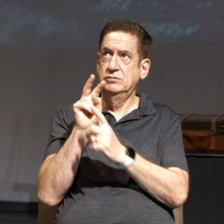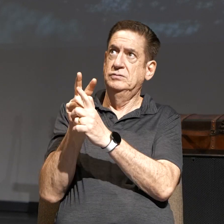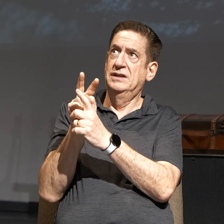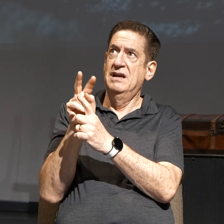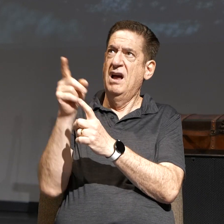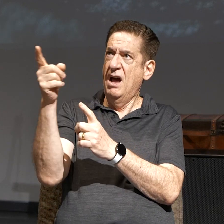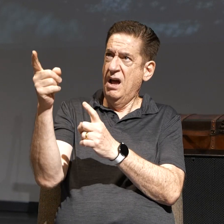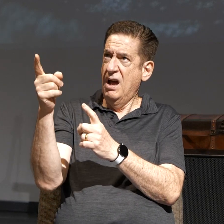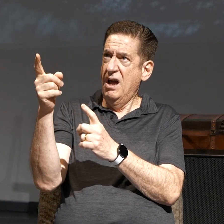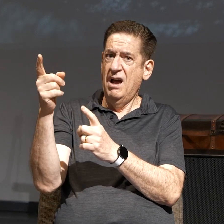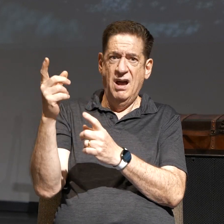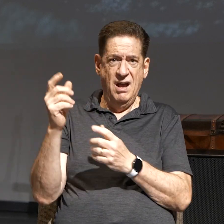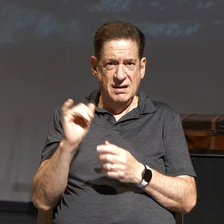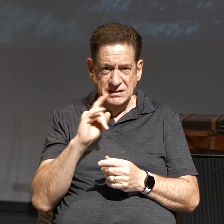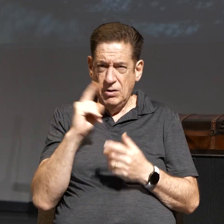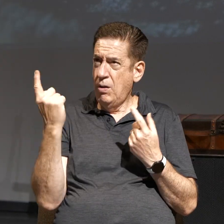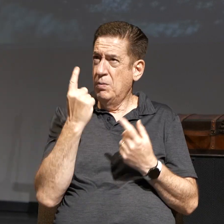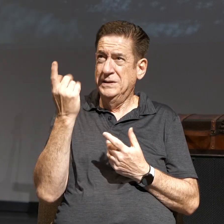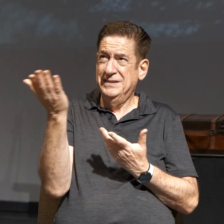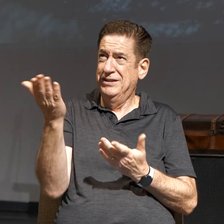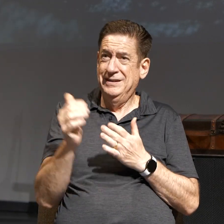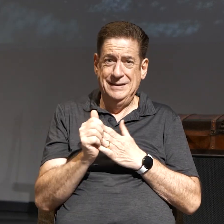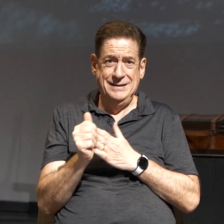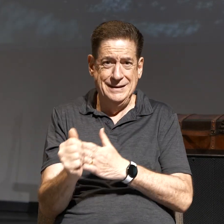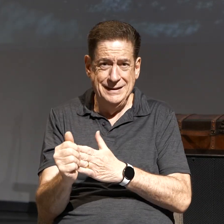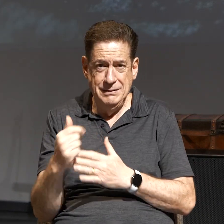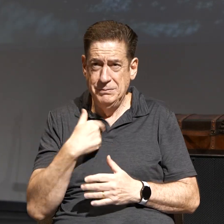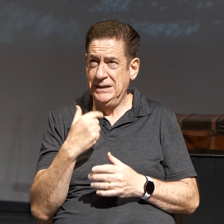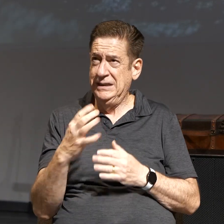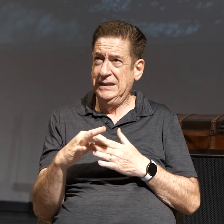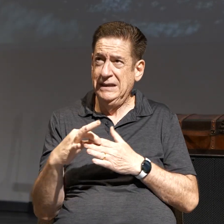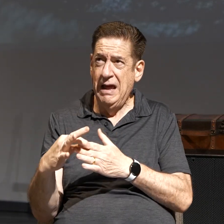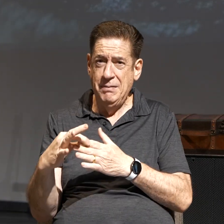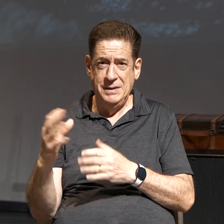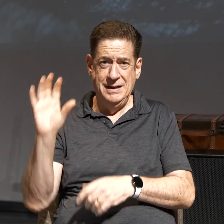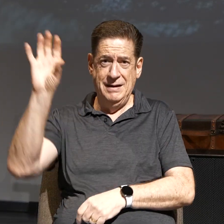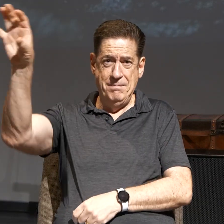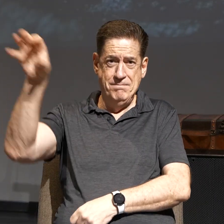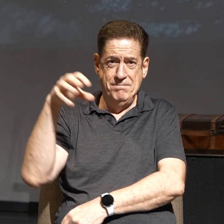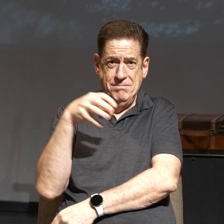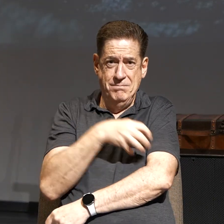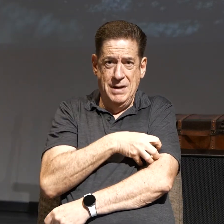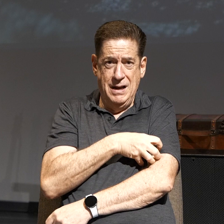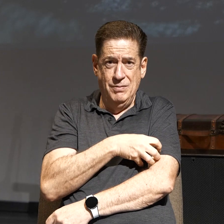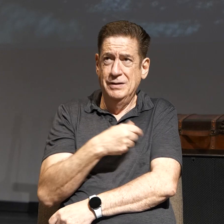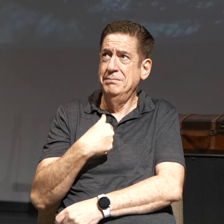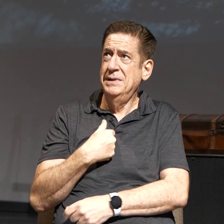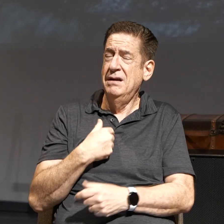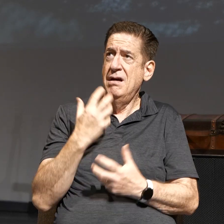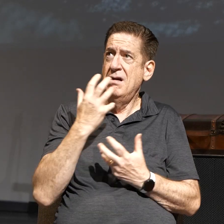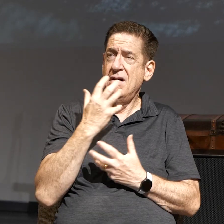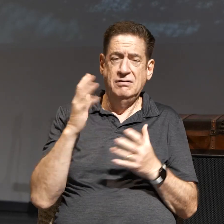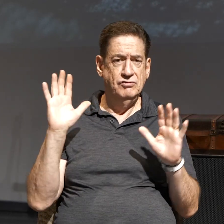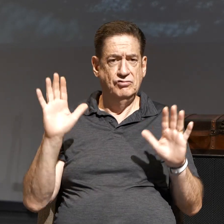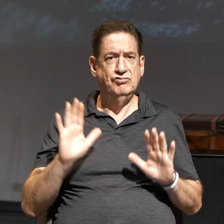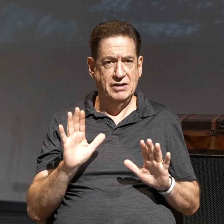of life, He's always there. He's leading me. He's guiding me. He's empowering me. That's what that… This is a great counseling verse. Welcome